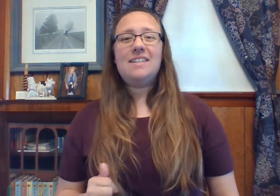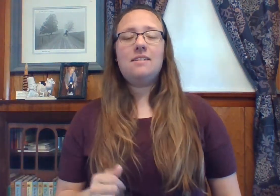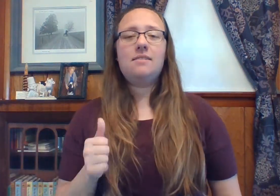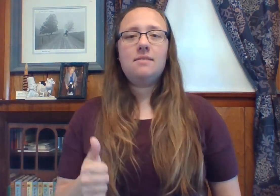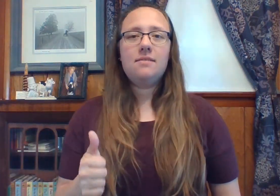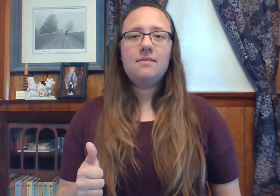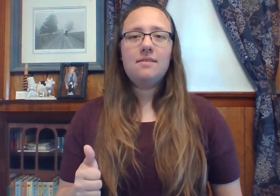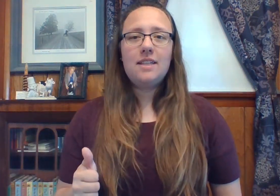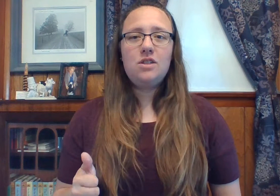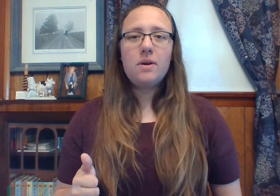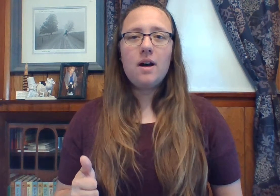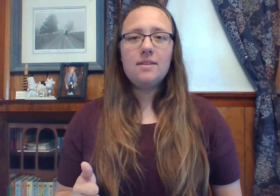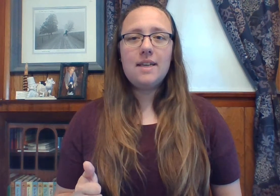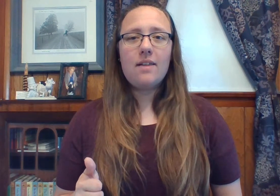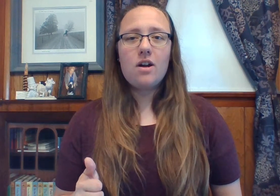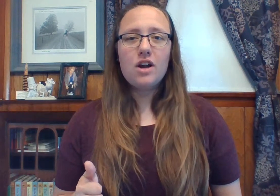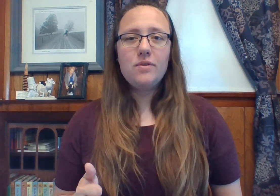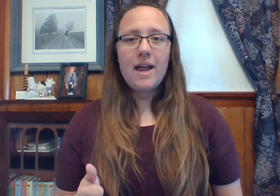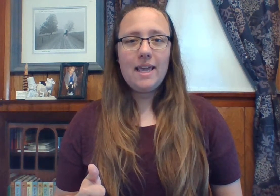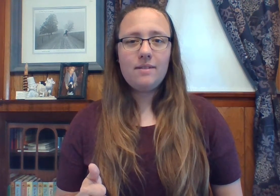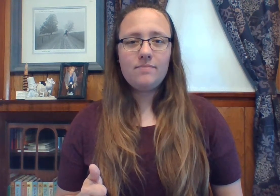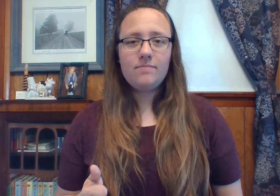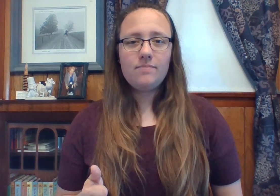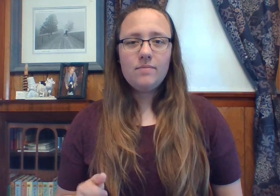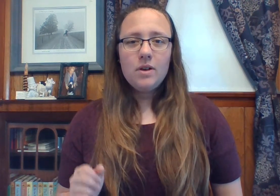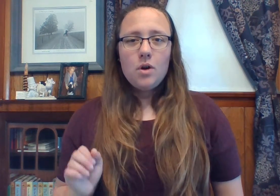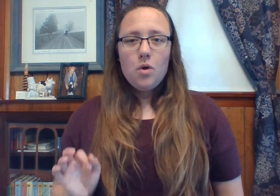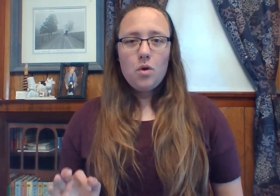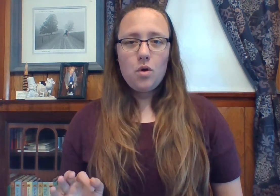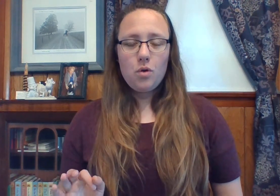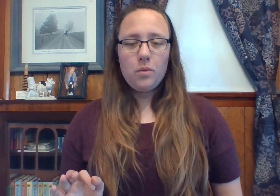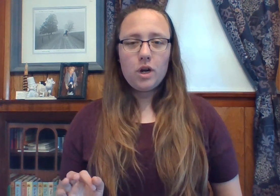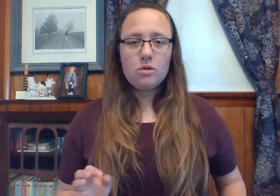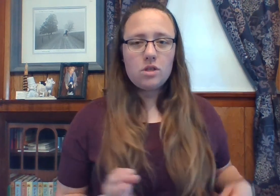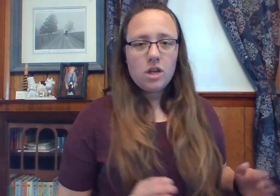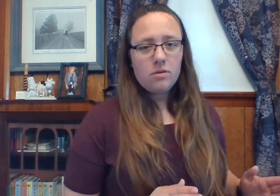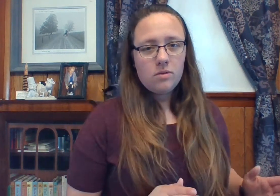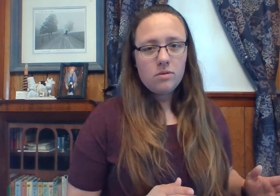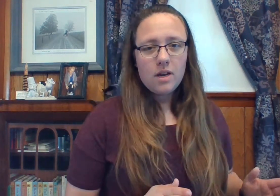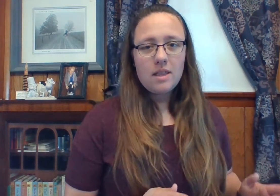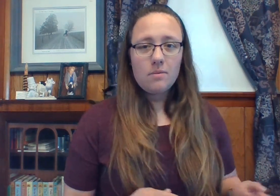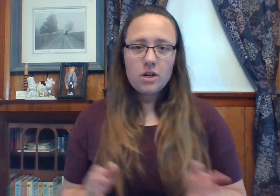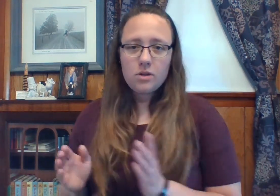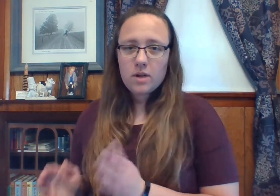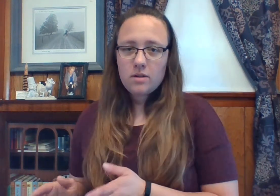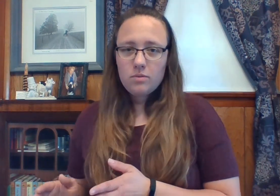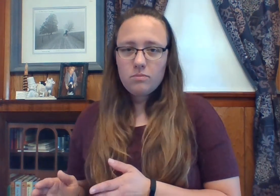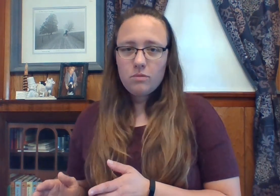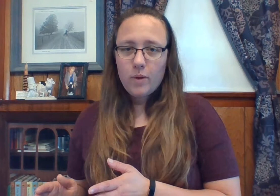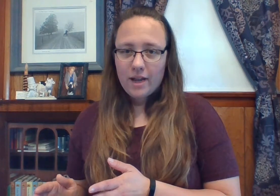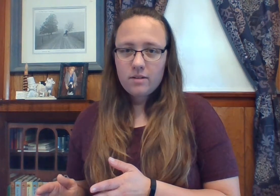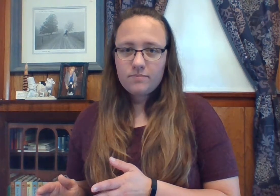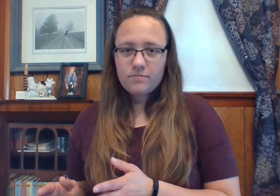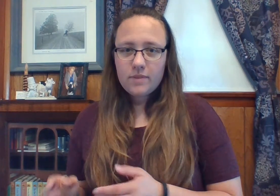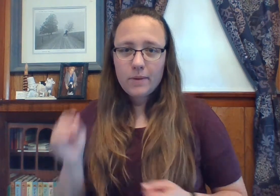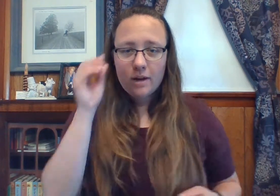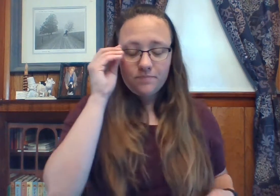right. Let's do it all together. Are you ready? We're going to go slow and then we're going to do it quick. Here we go.